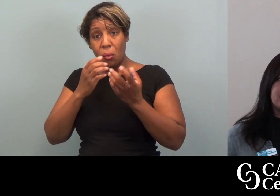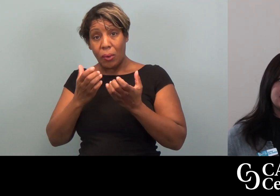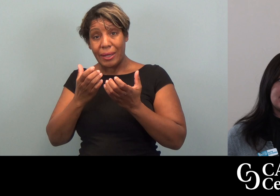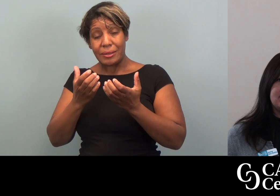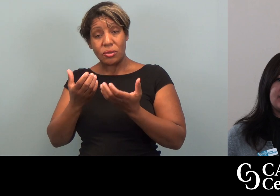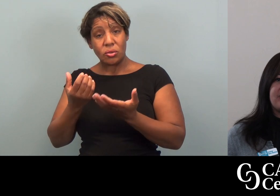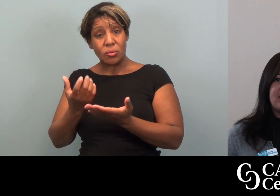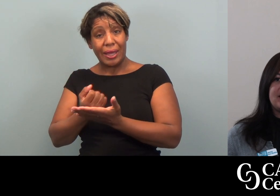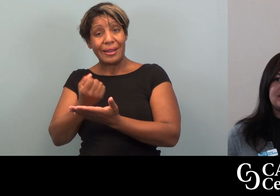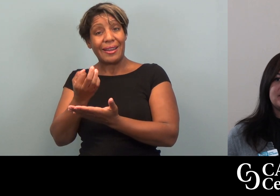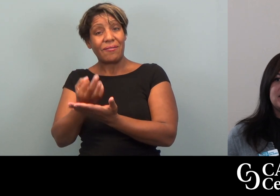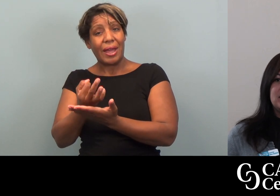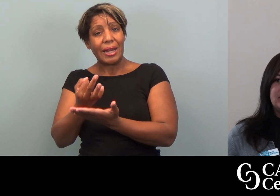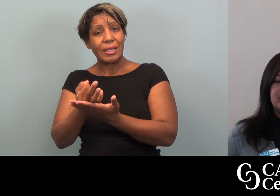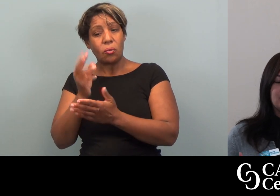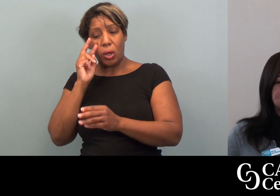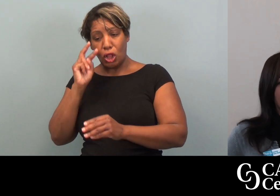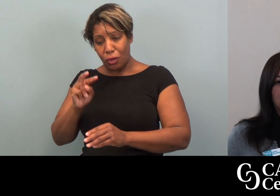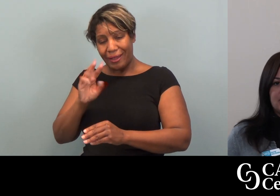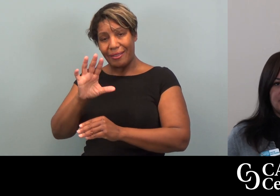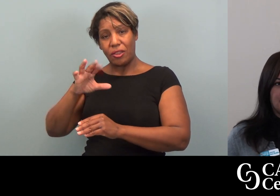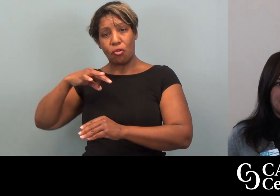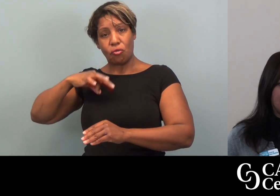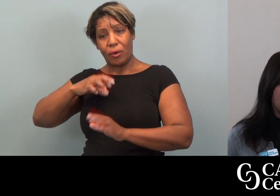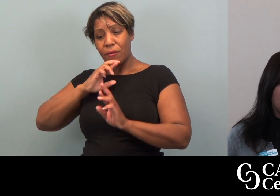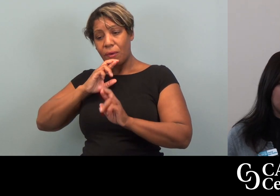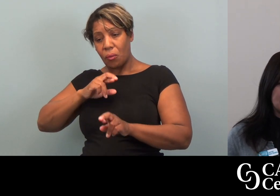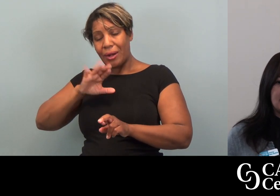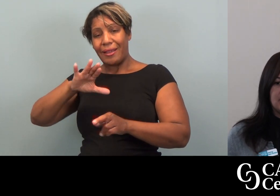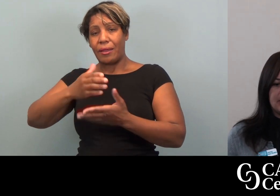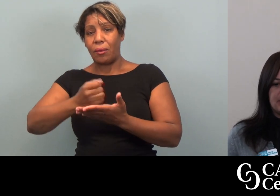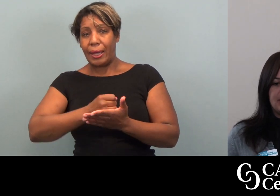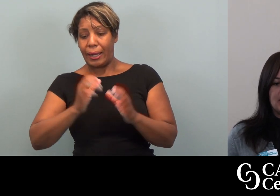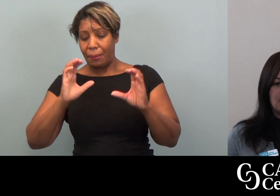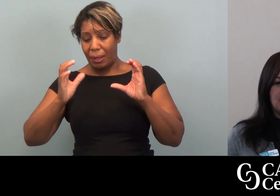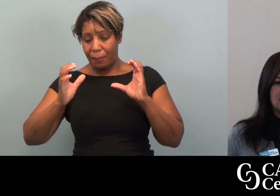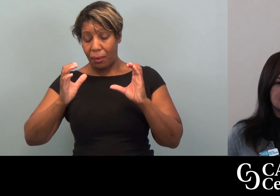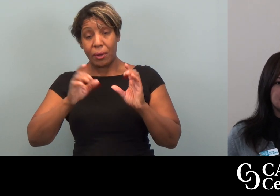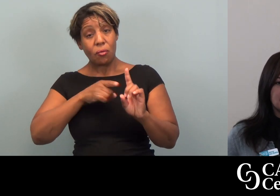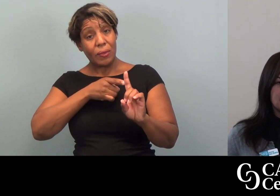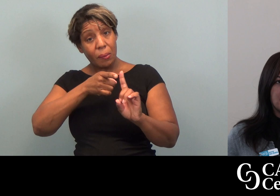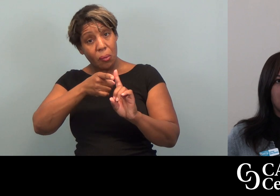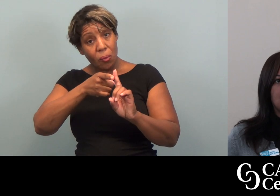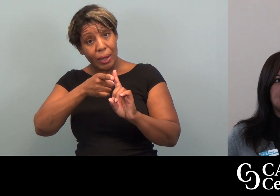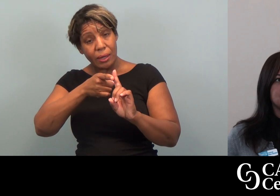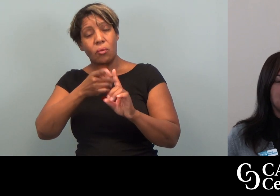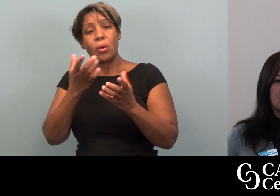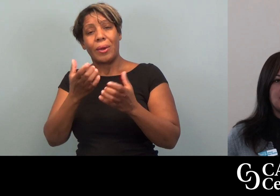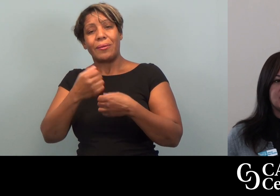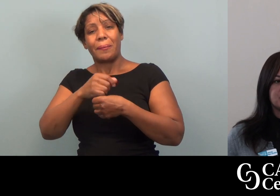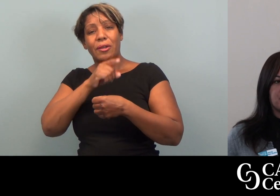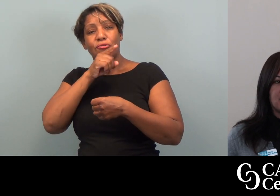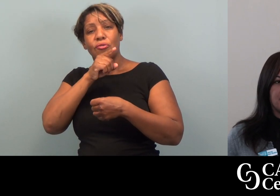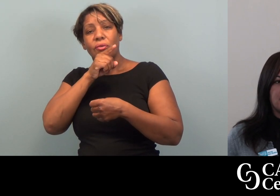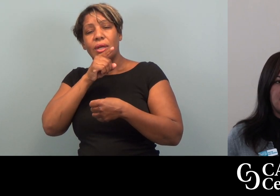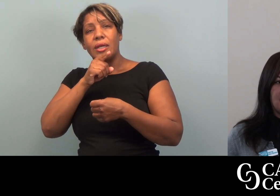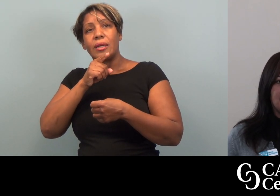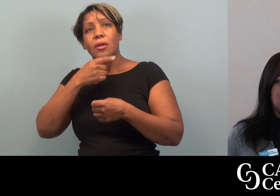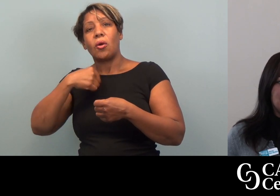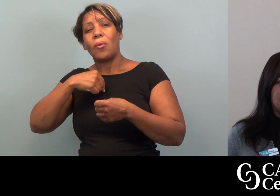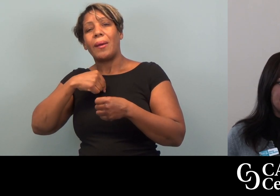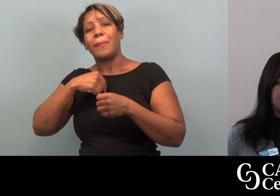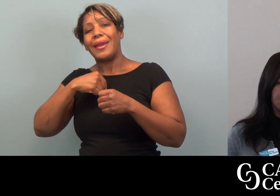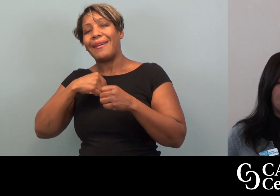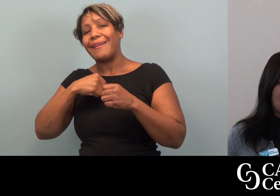with folks looking to get financed, you know, we'll take a look at their credit report, we'll take a look at their income. Because the point is, we want to make sure that we're